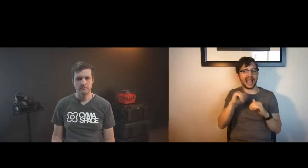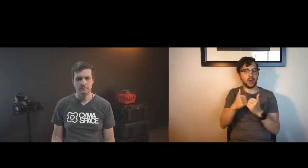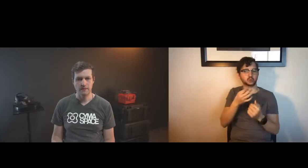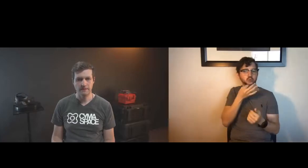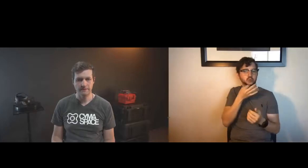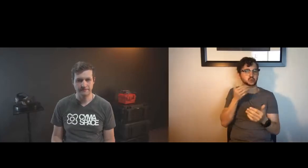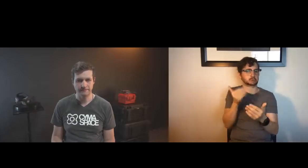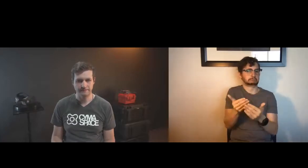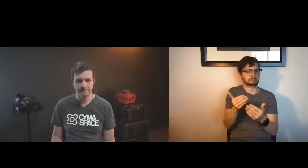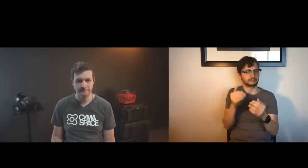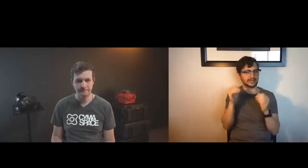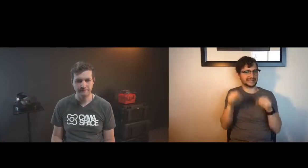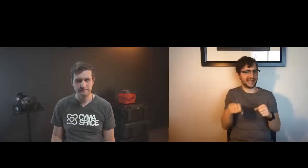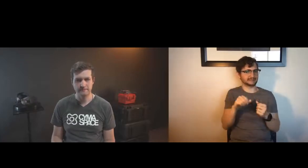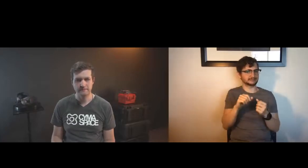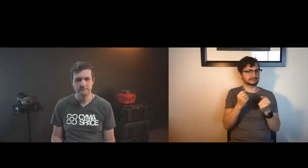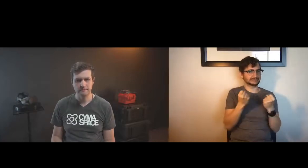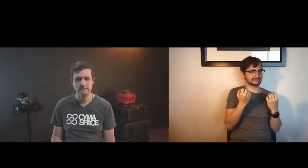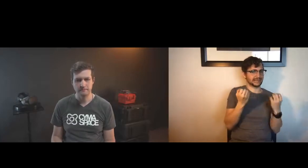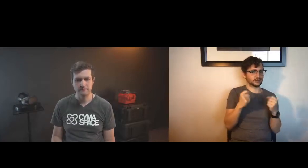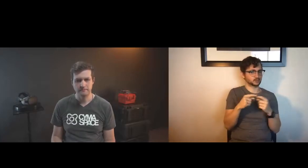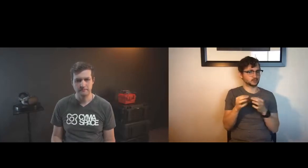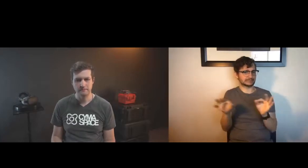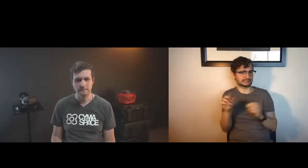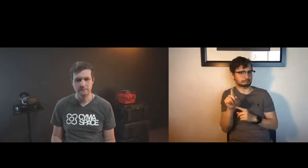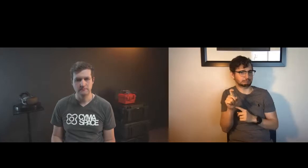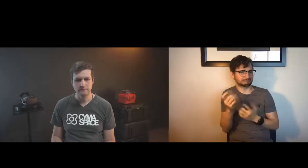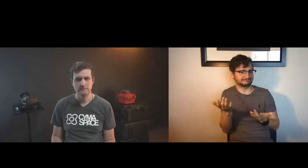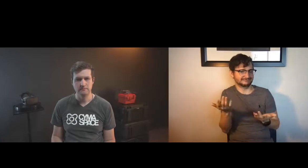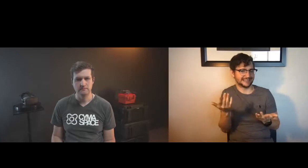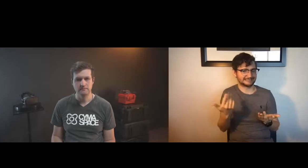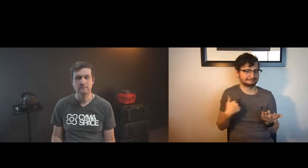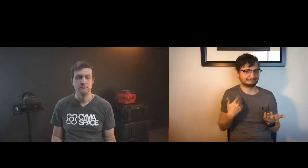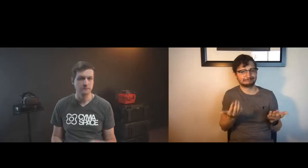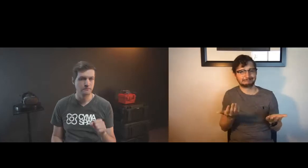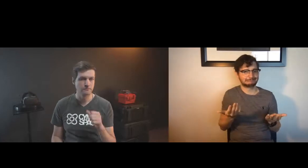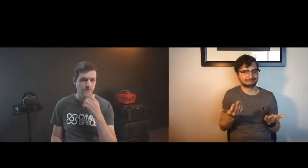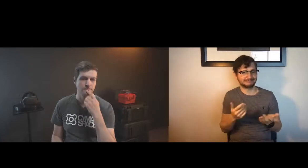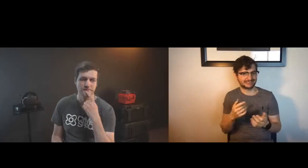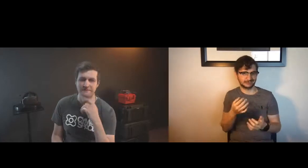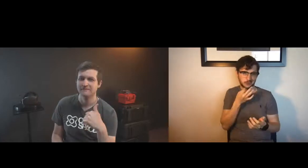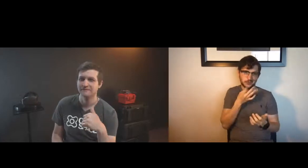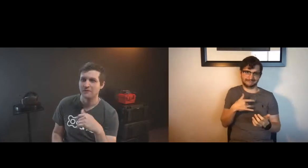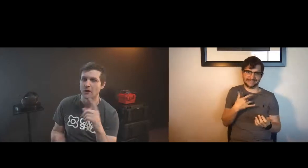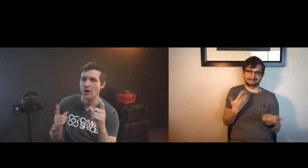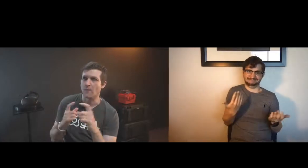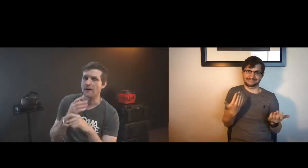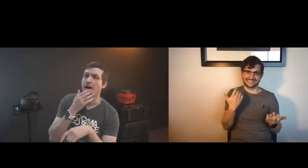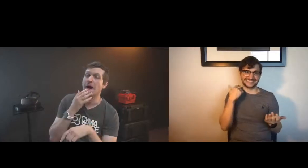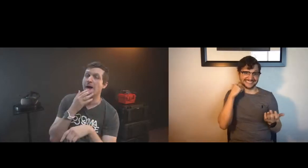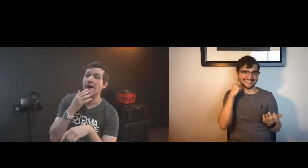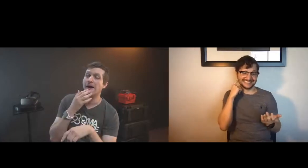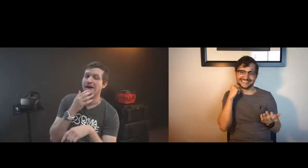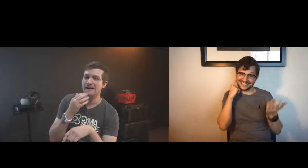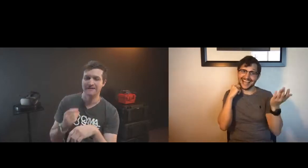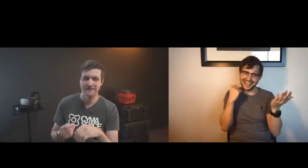in other words how how close do you think we are to getting sign to text automated